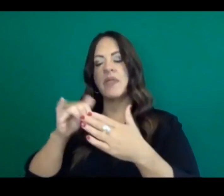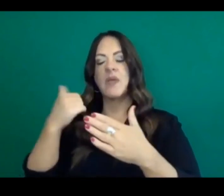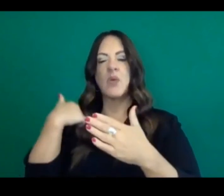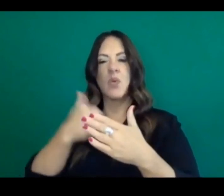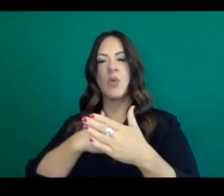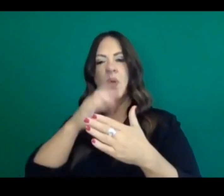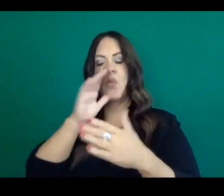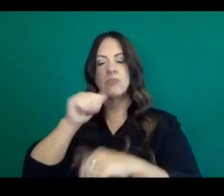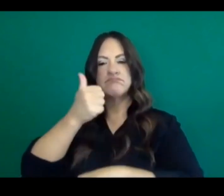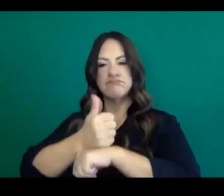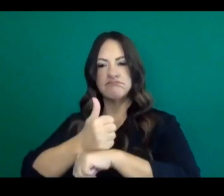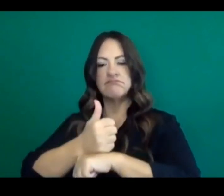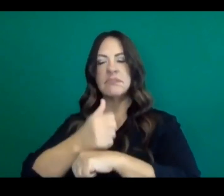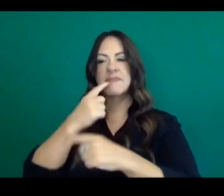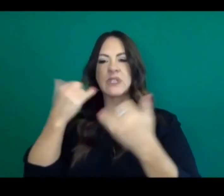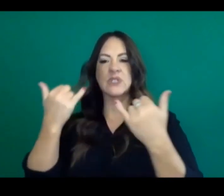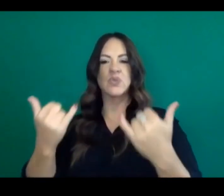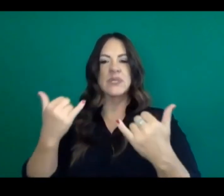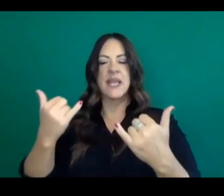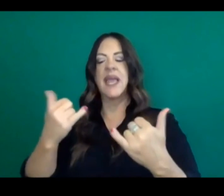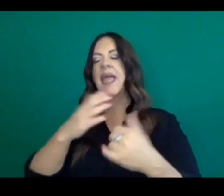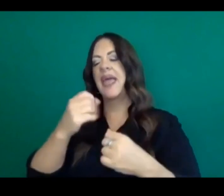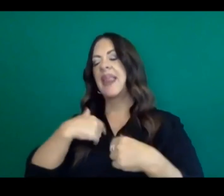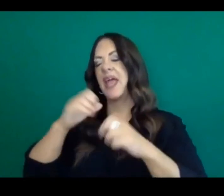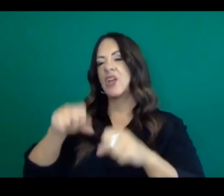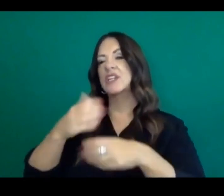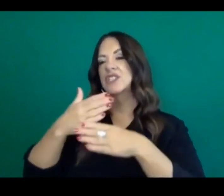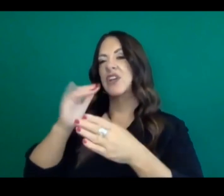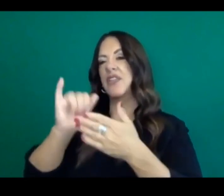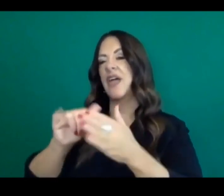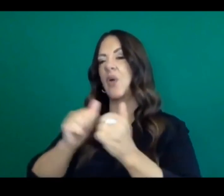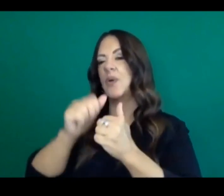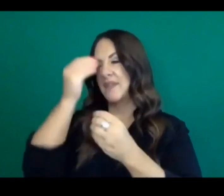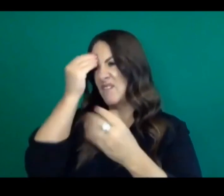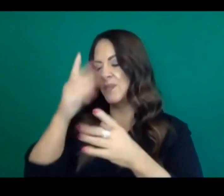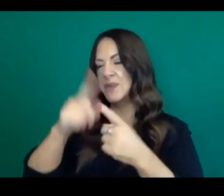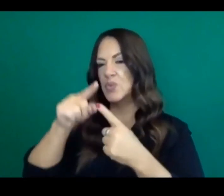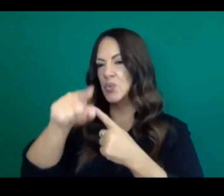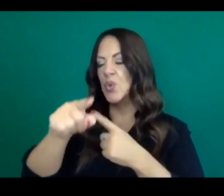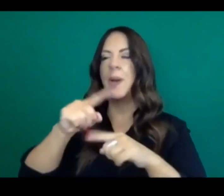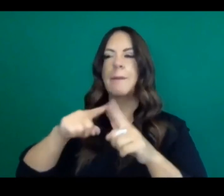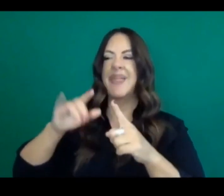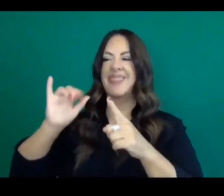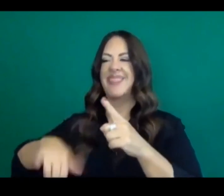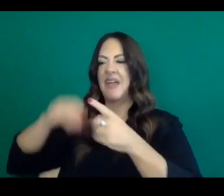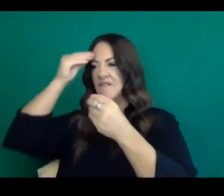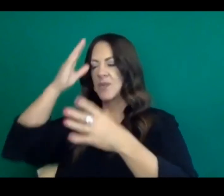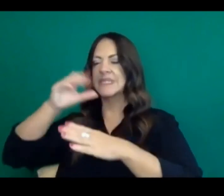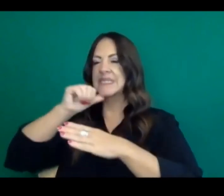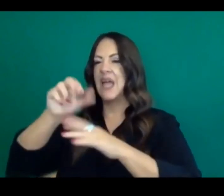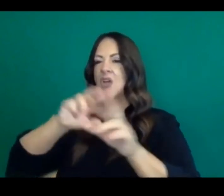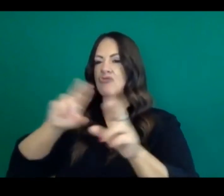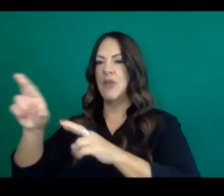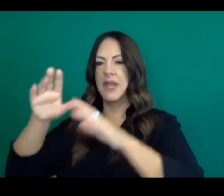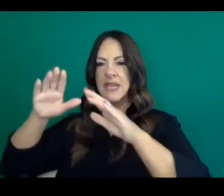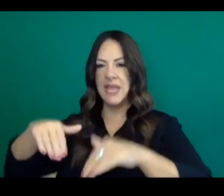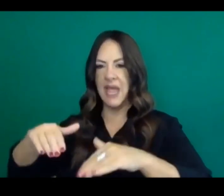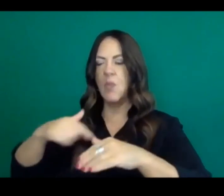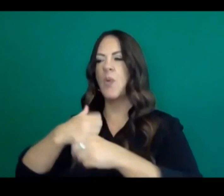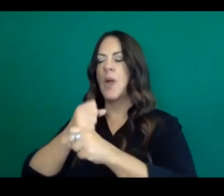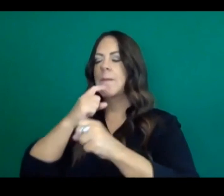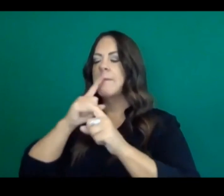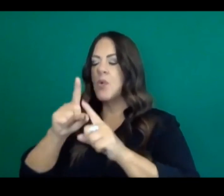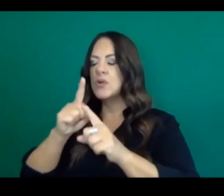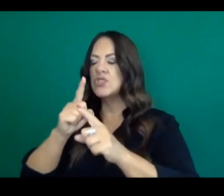solidified for today and that I could share with you. We aren't quite there yet. We want to make sure that we get good, uh,